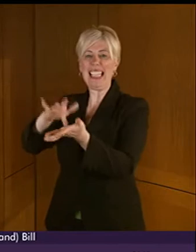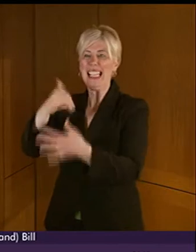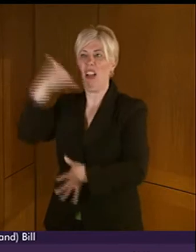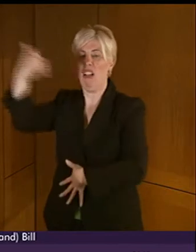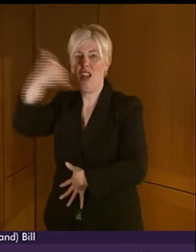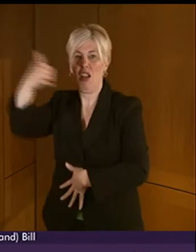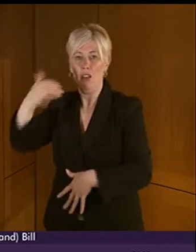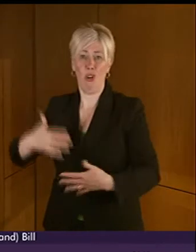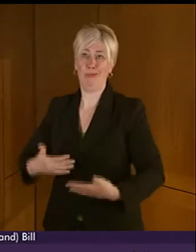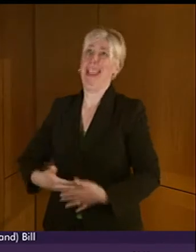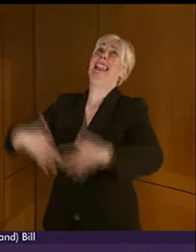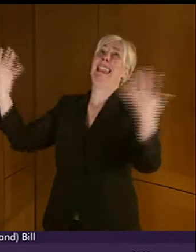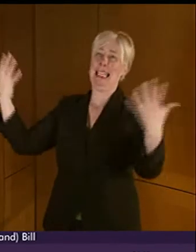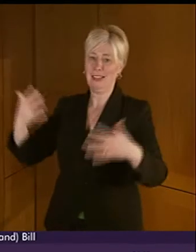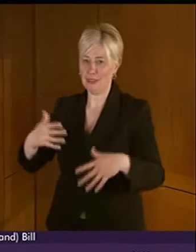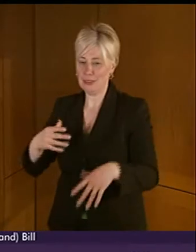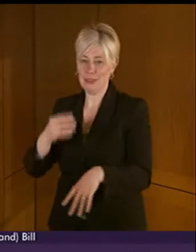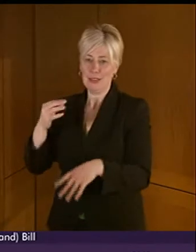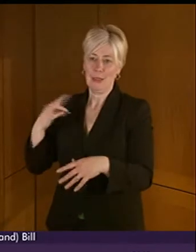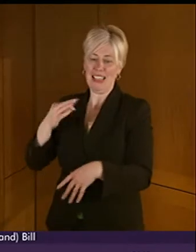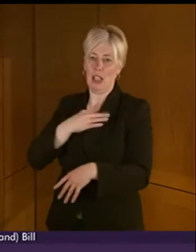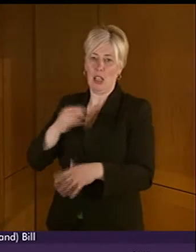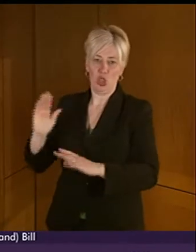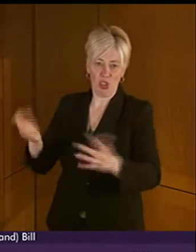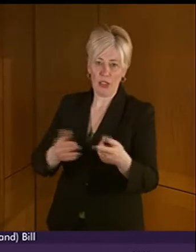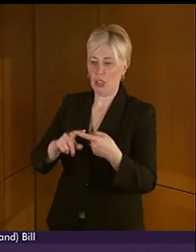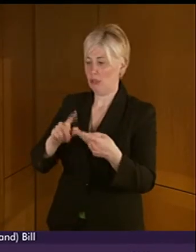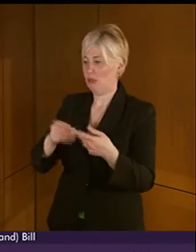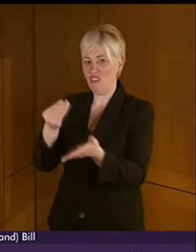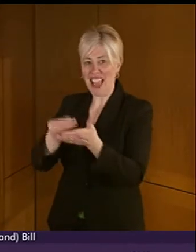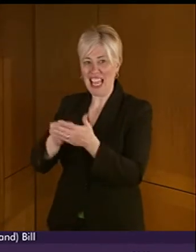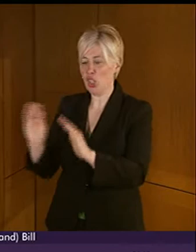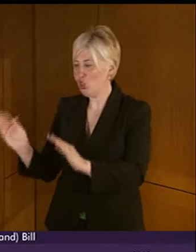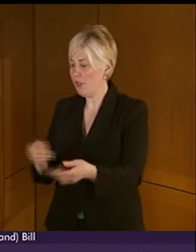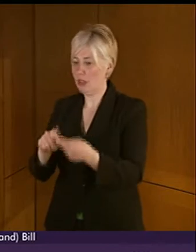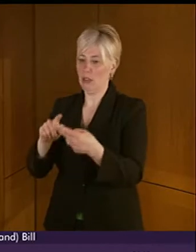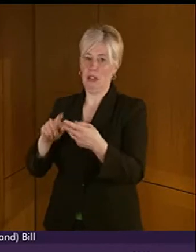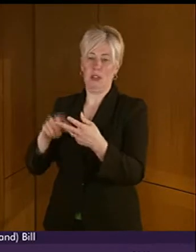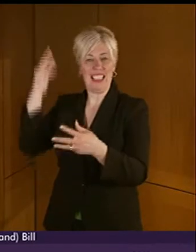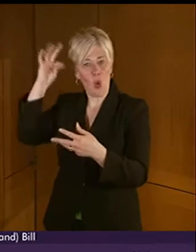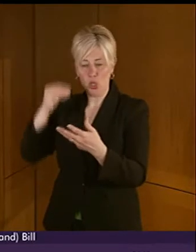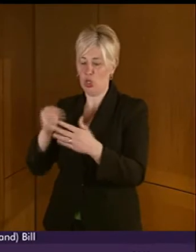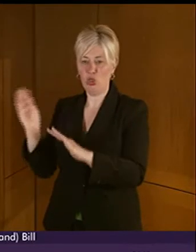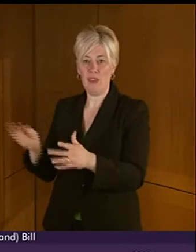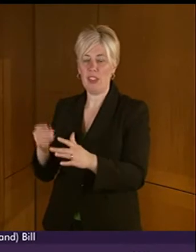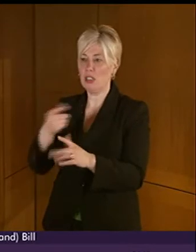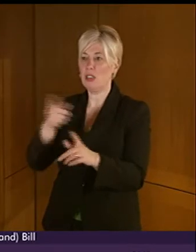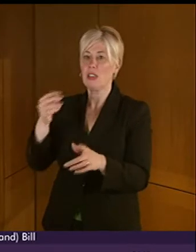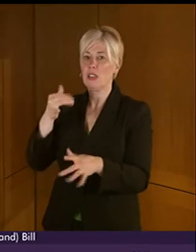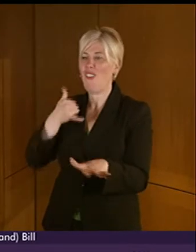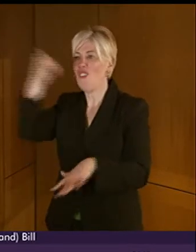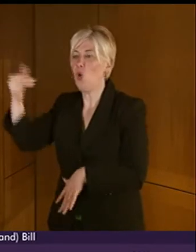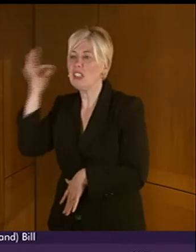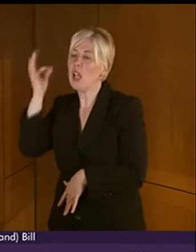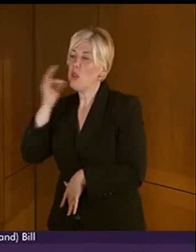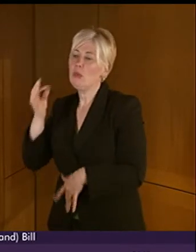from those public services, to medical services, to financial services, it cannot be beyond the wit of our